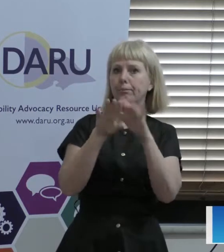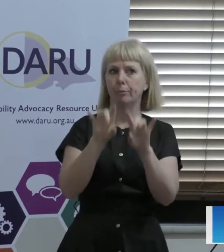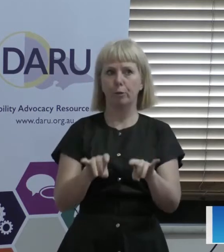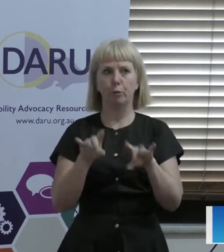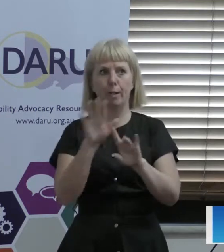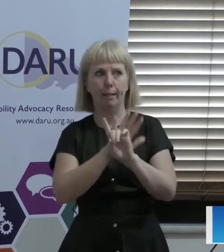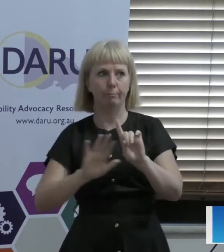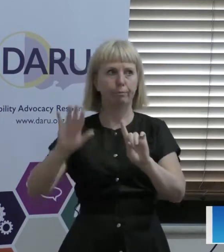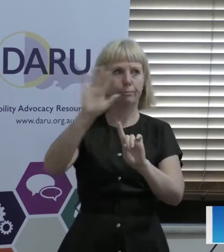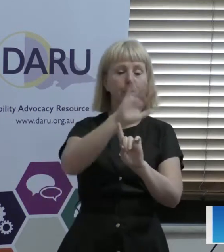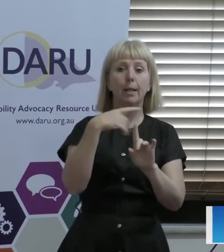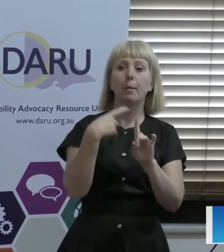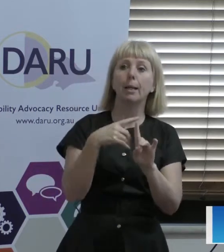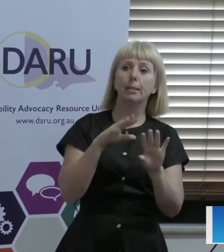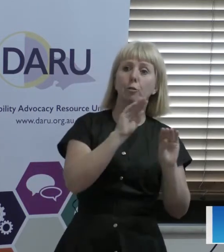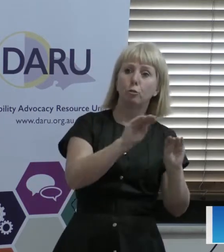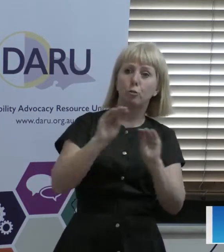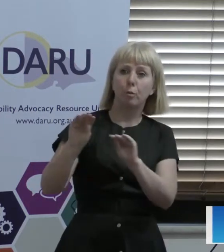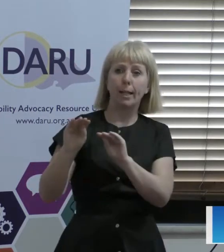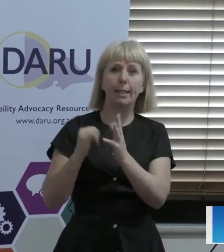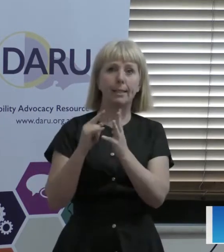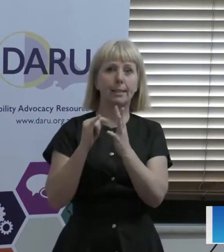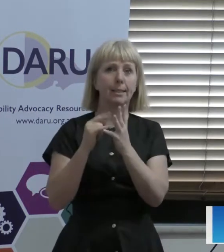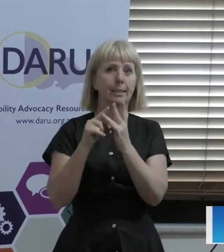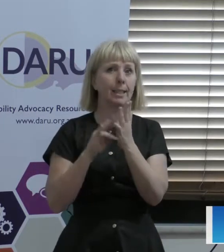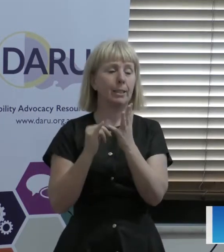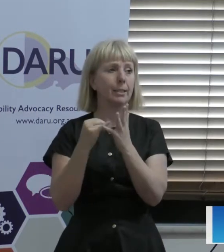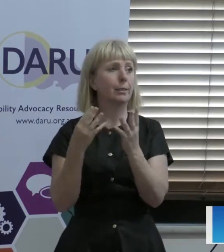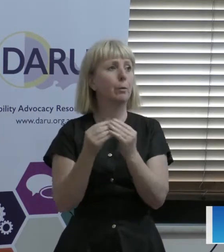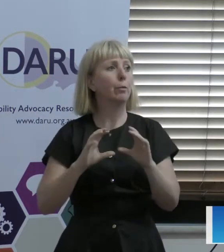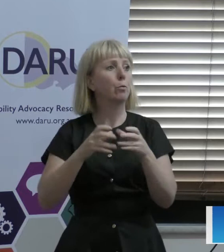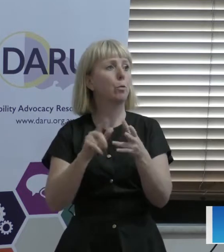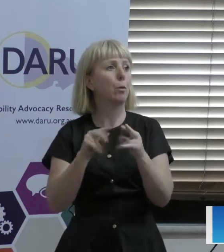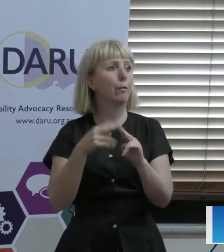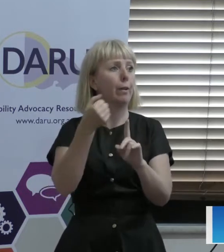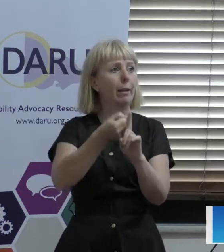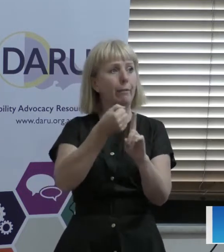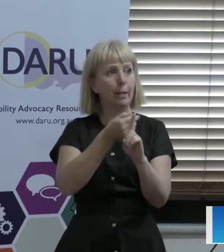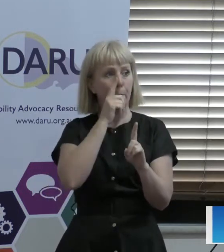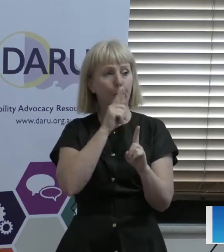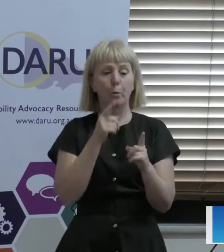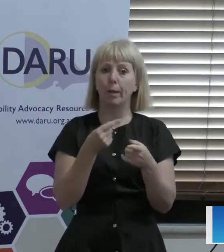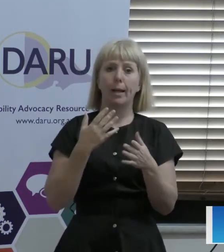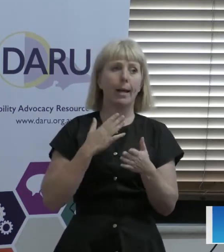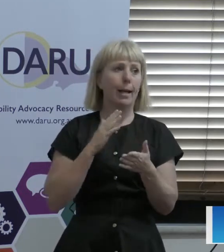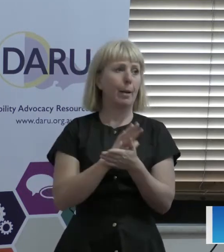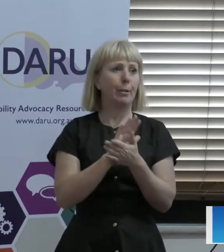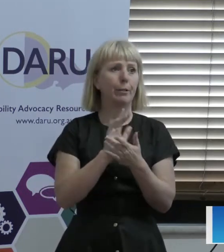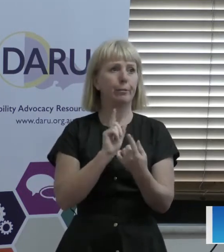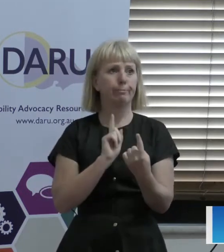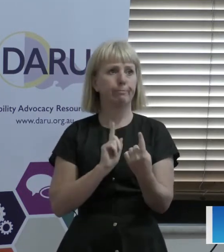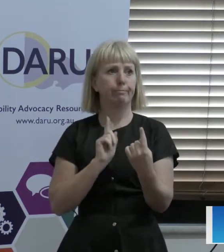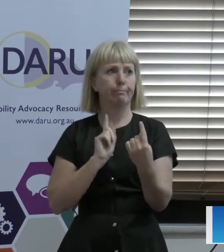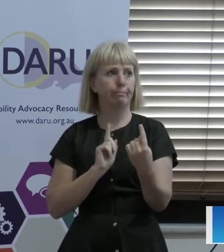sessions with groups of advocates and we're happy to do as much of that as necessary. So whatever